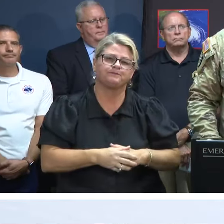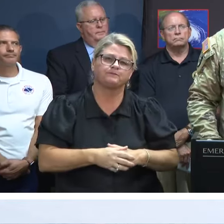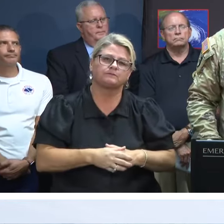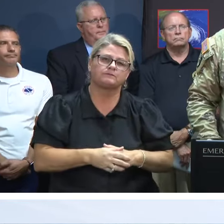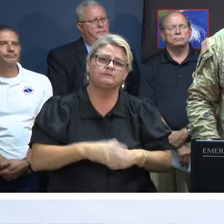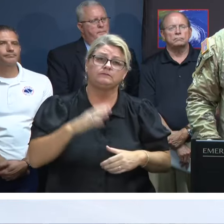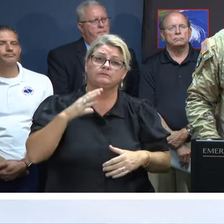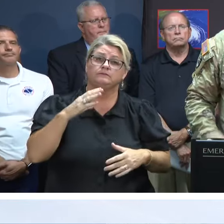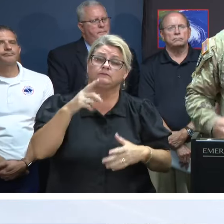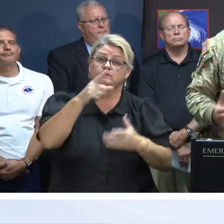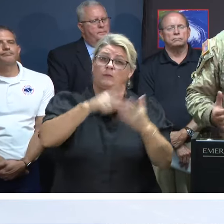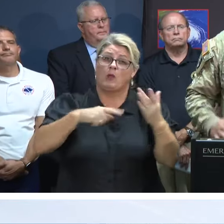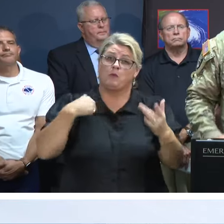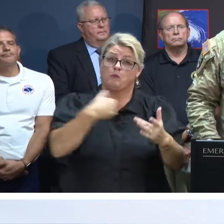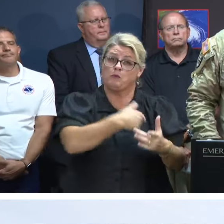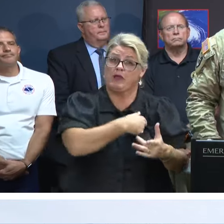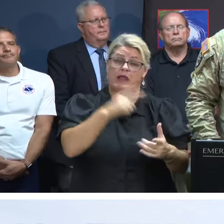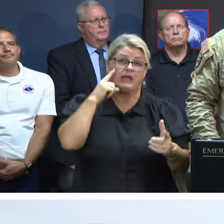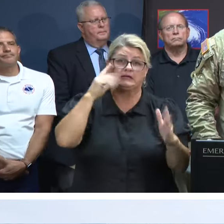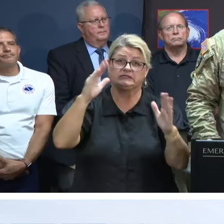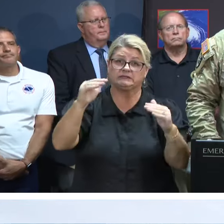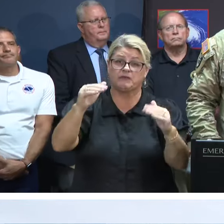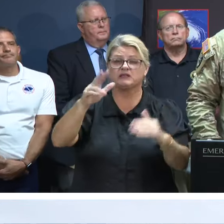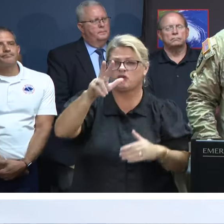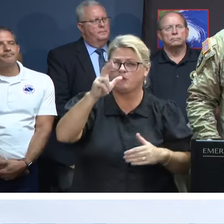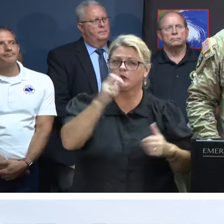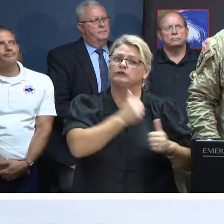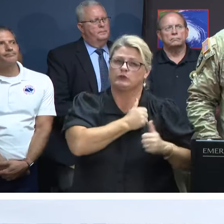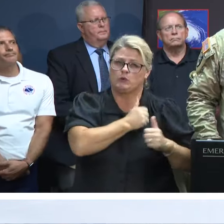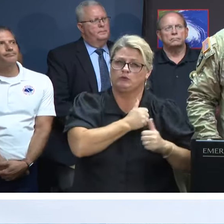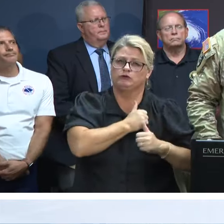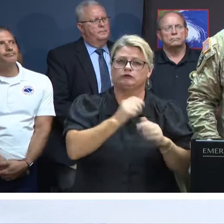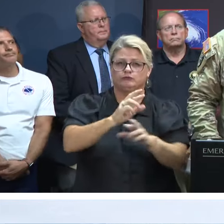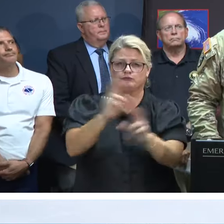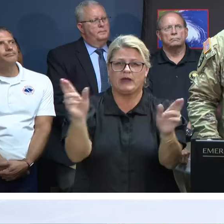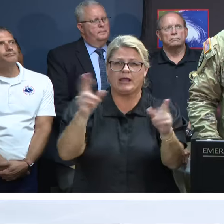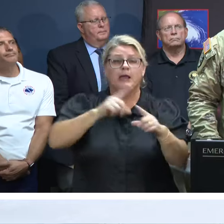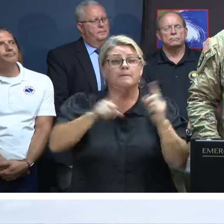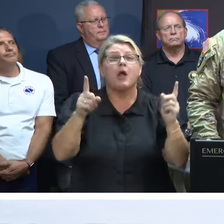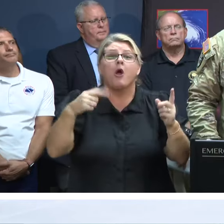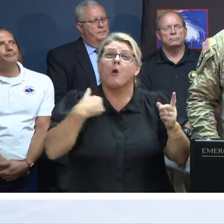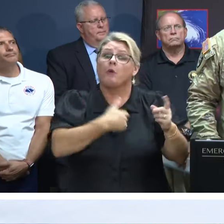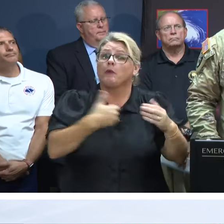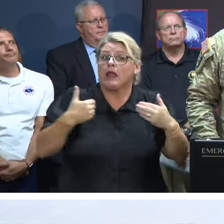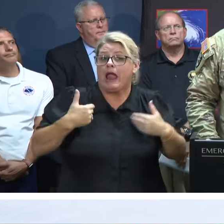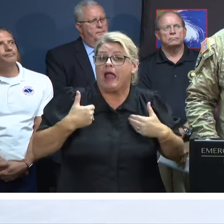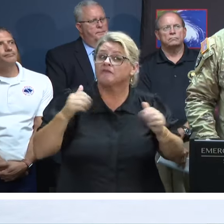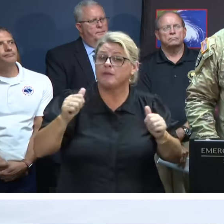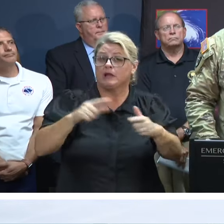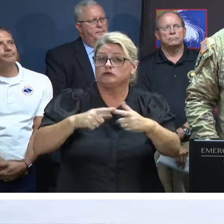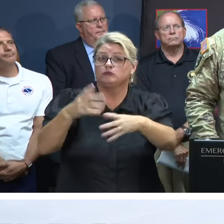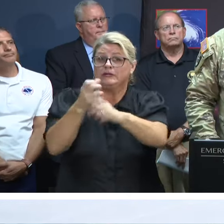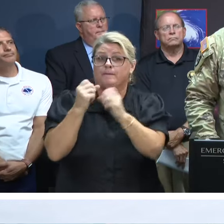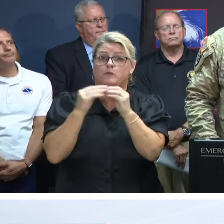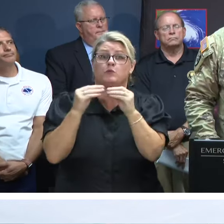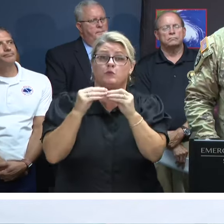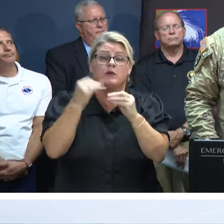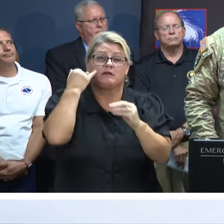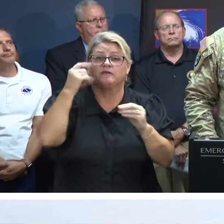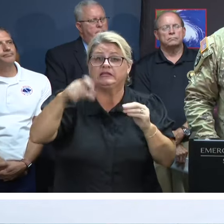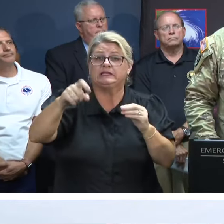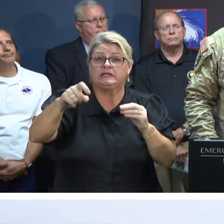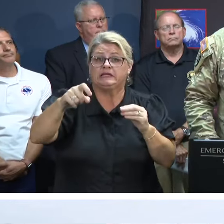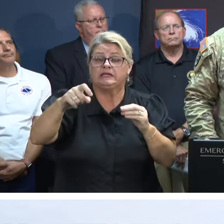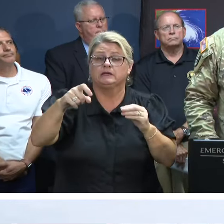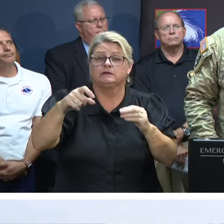Our position is, again, about 300 soldiers, but we have significant capability to grow that force as necessary, both